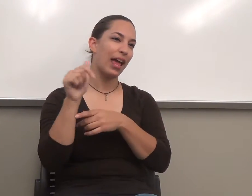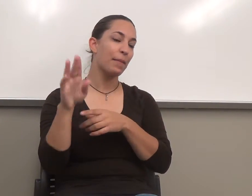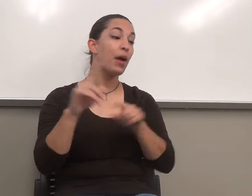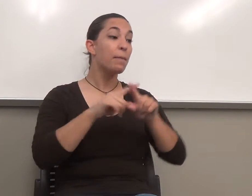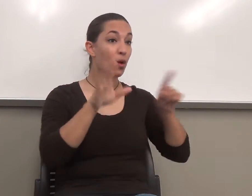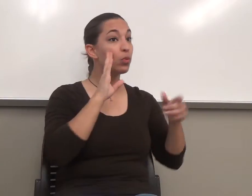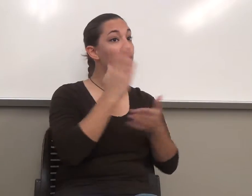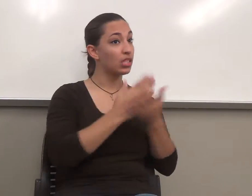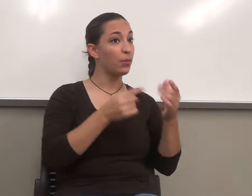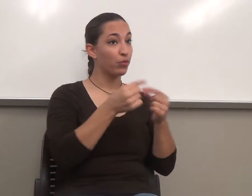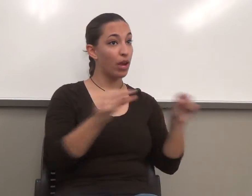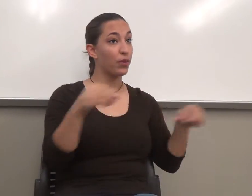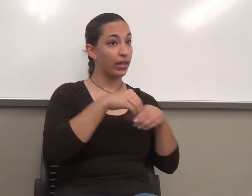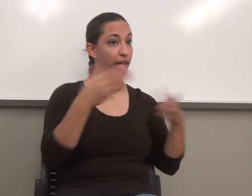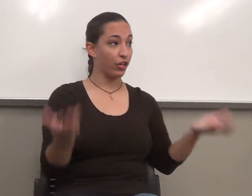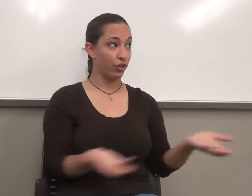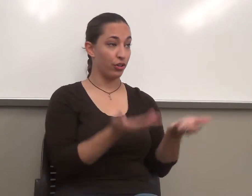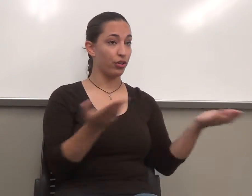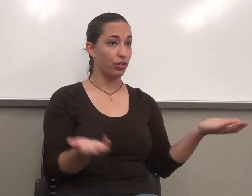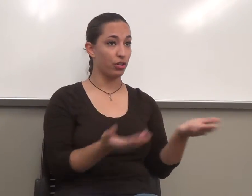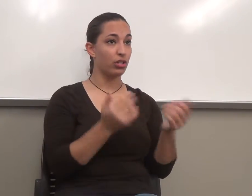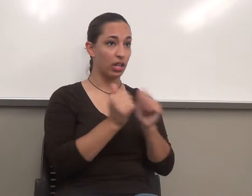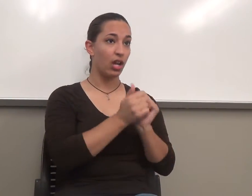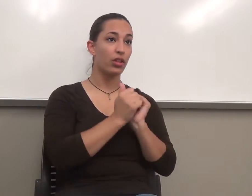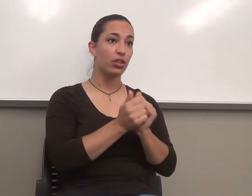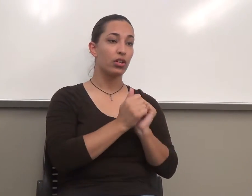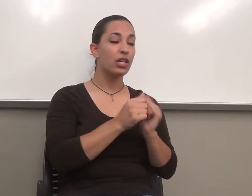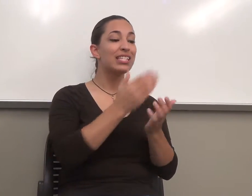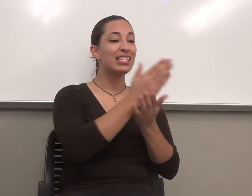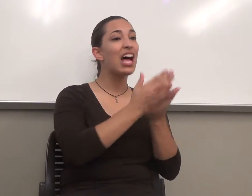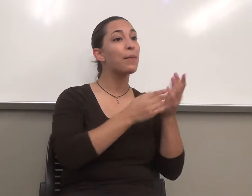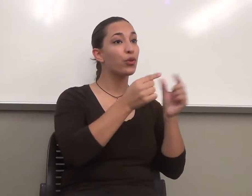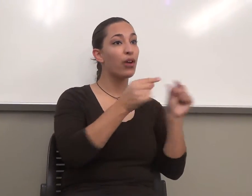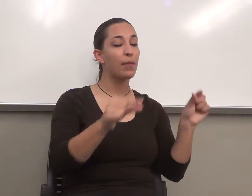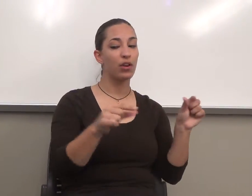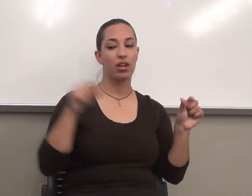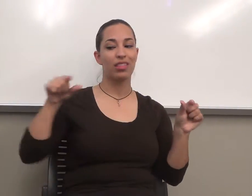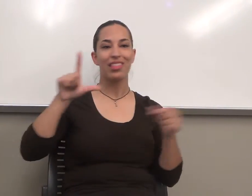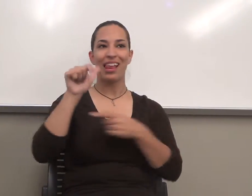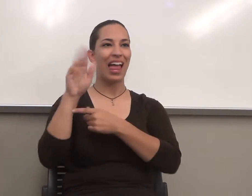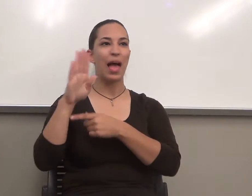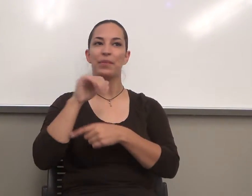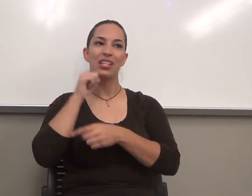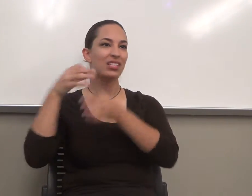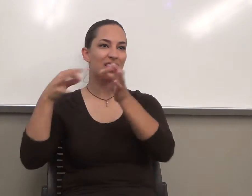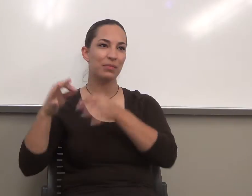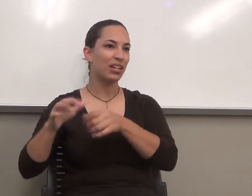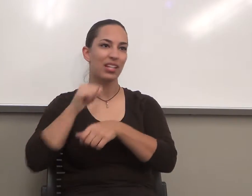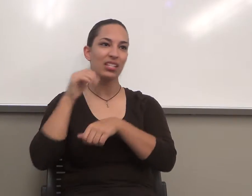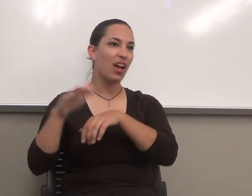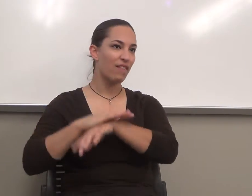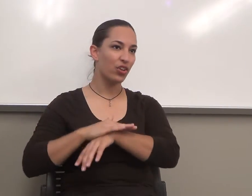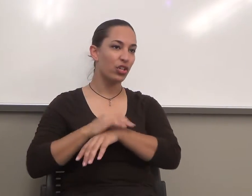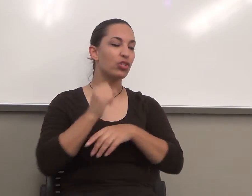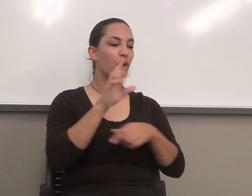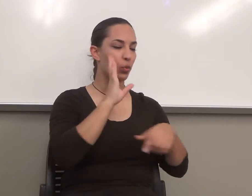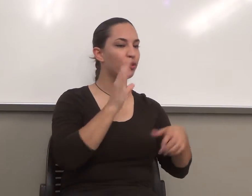lessons that cover stuff that the lab does not. Okay? And by the way, if you've taken 301 before